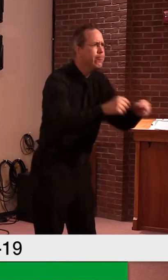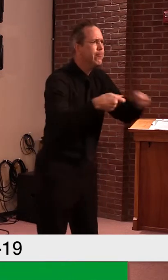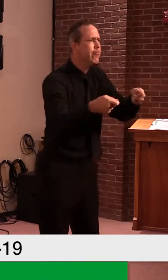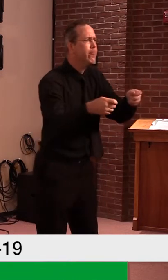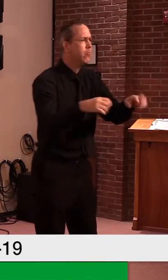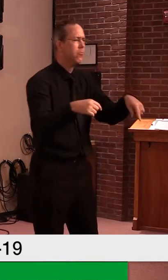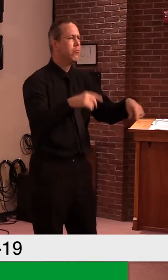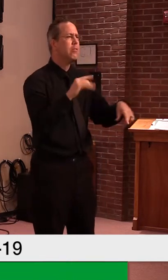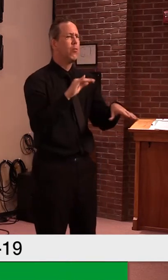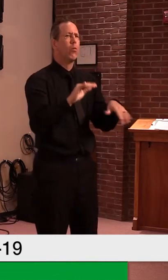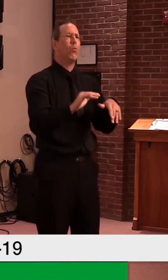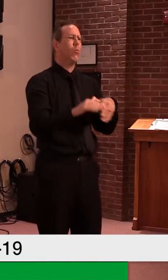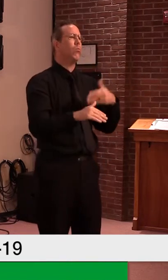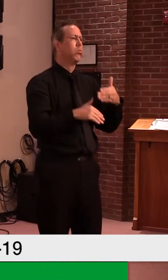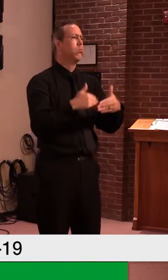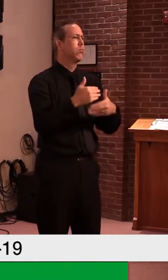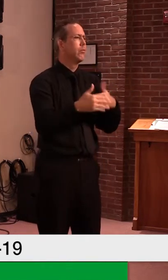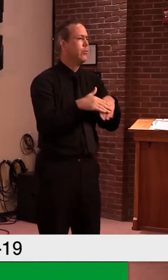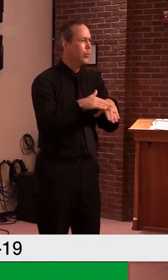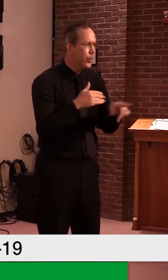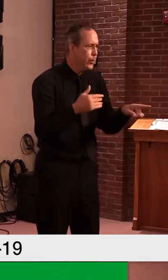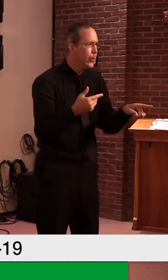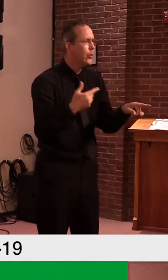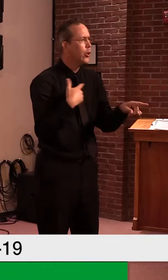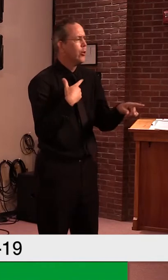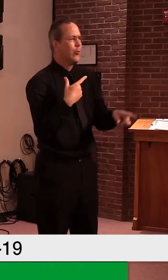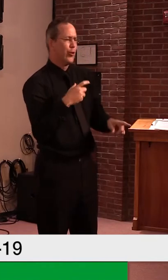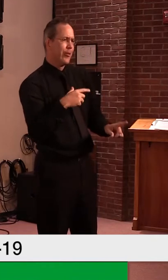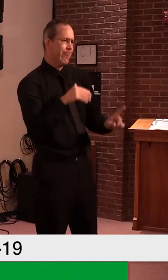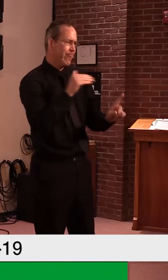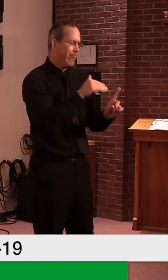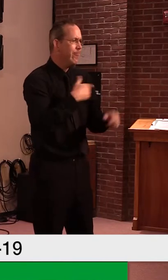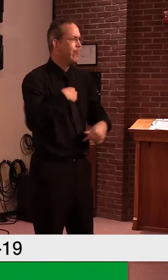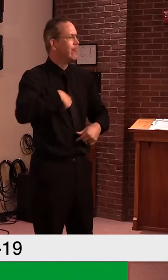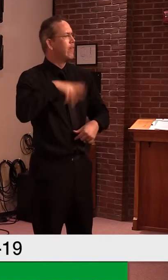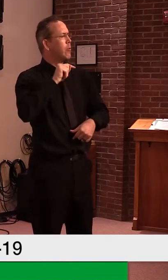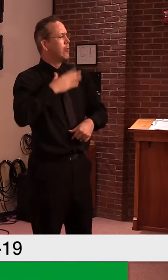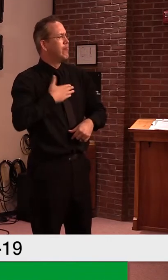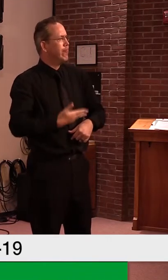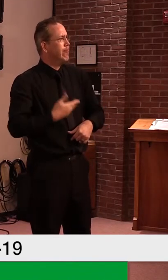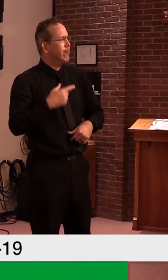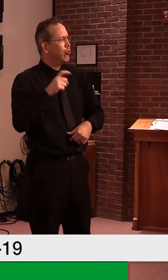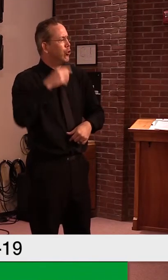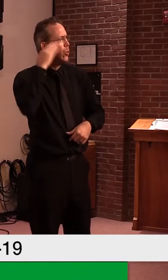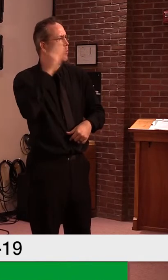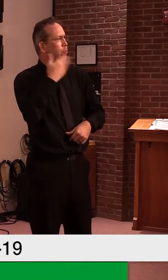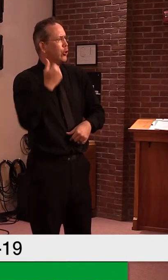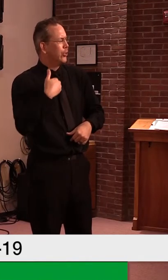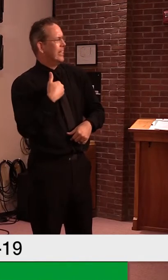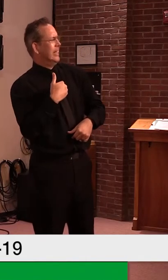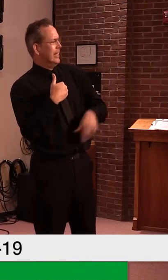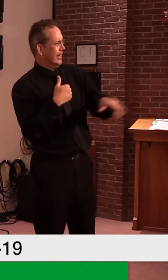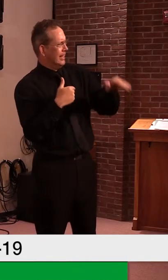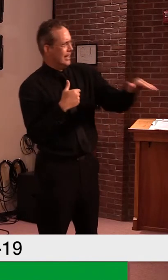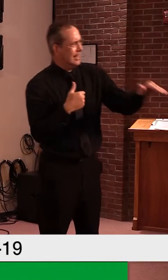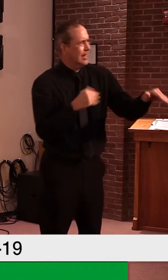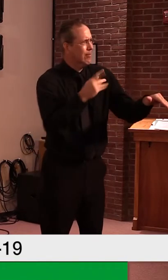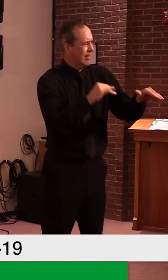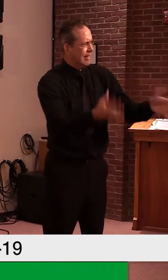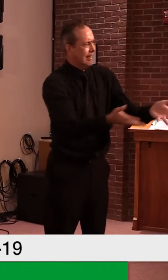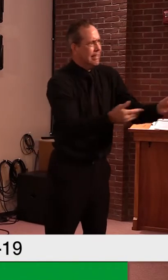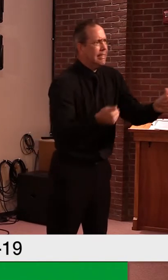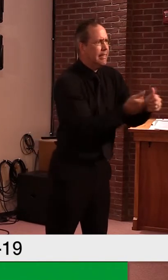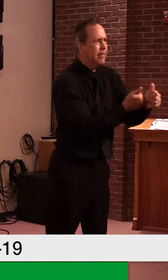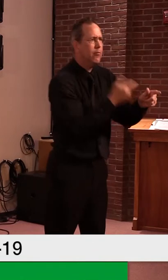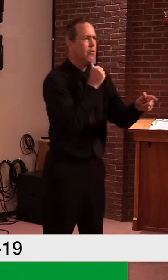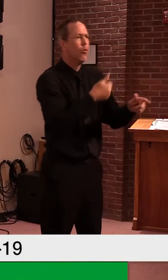uh, on top of that, um, as, uh, as the Mississippi situation changed. You know,